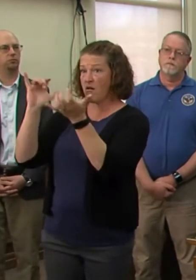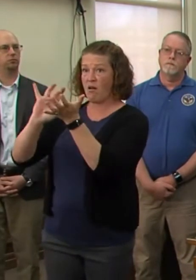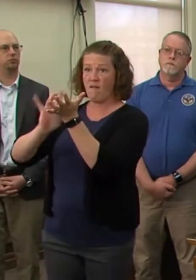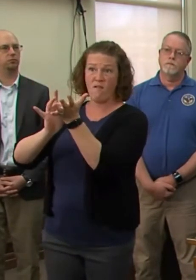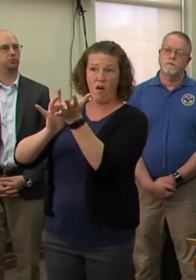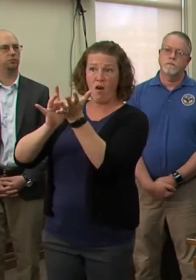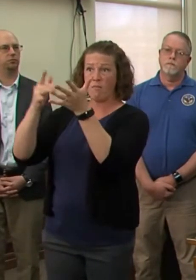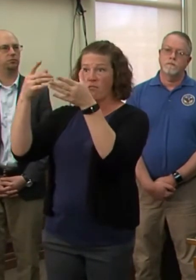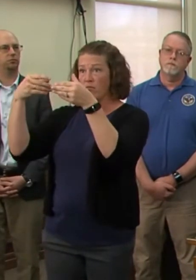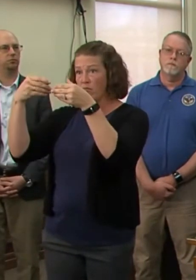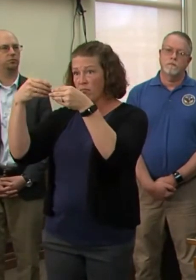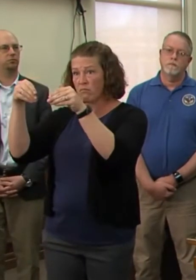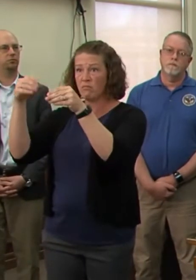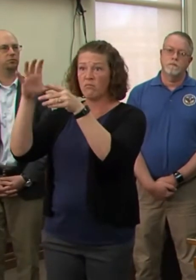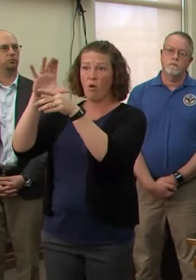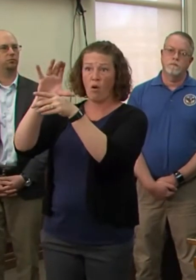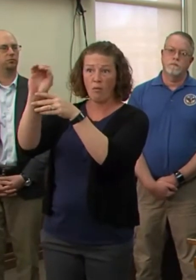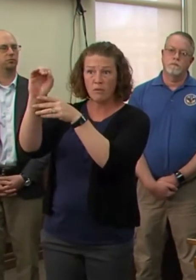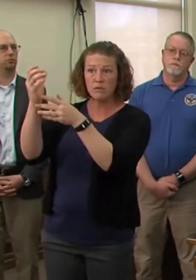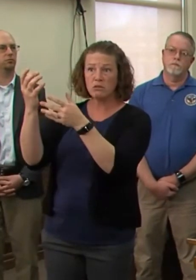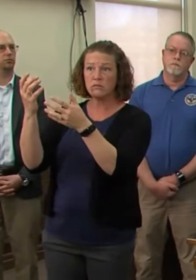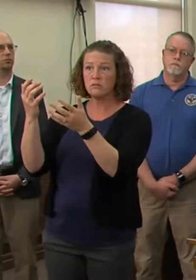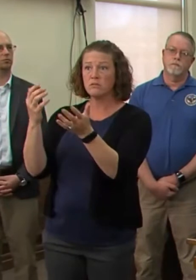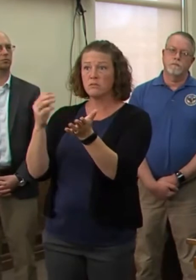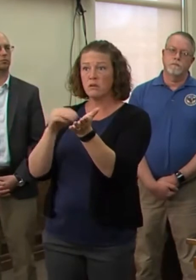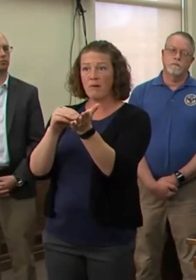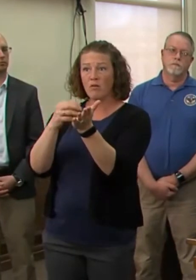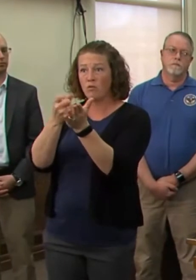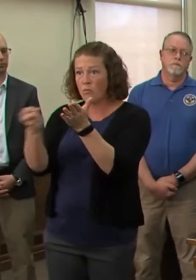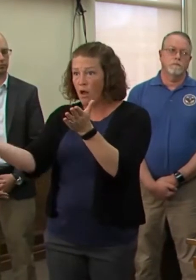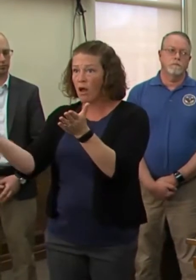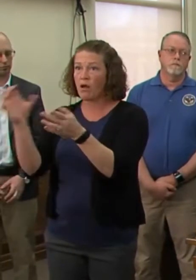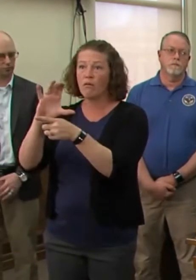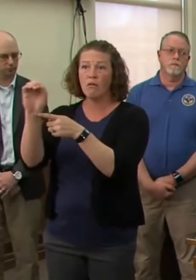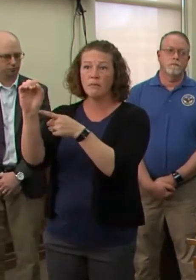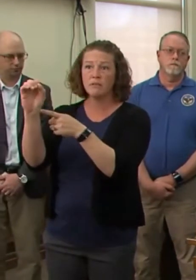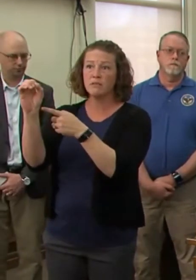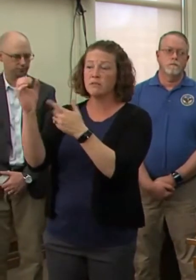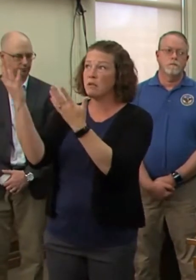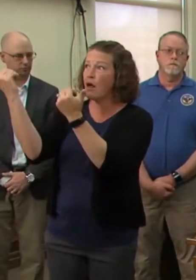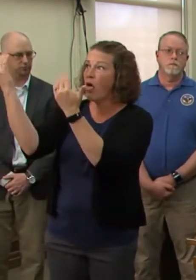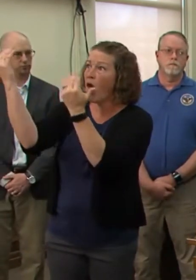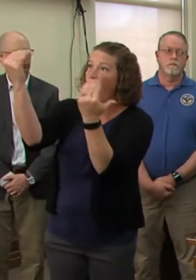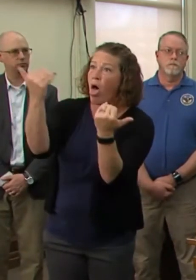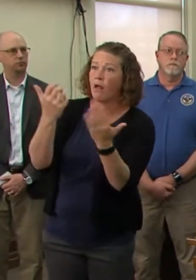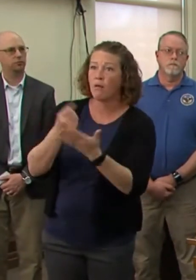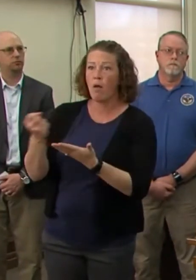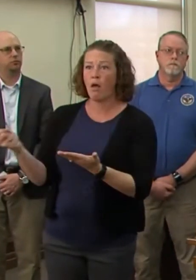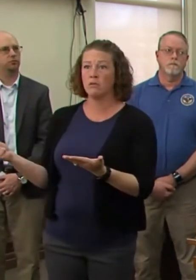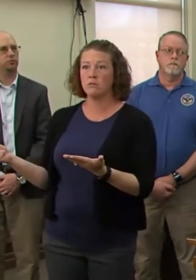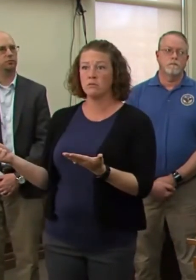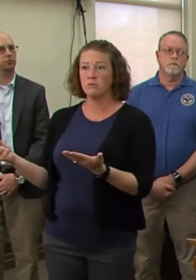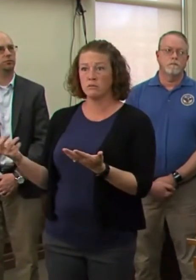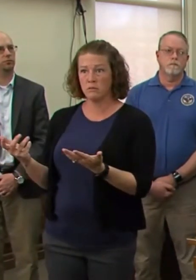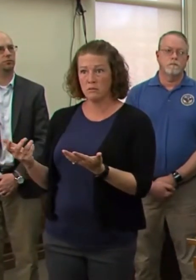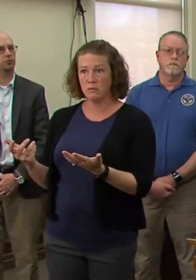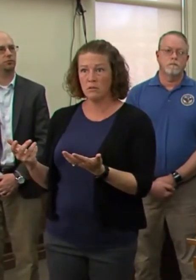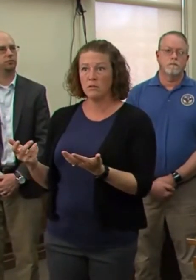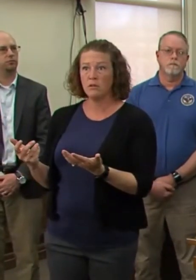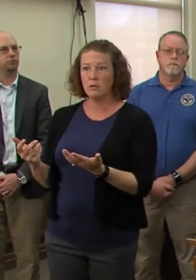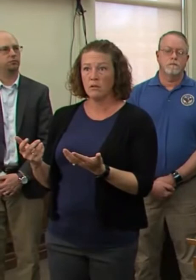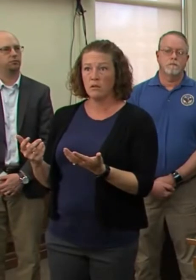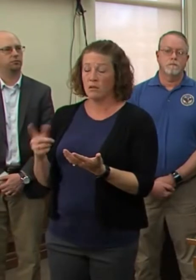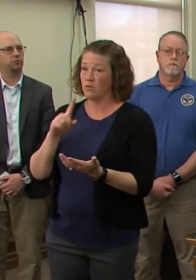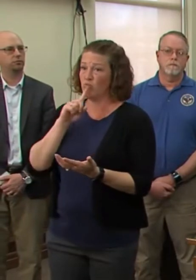uh, medical supply companies, uh, to try and get a hold of the supplies that we need, which have mostly been monopolized by the